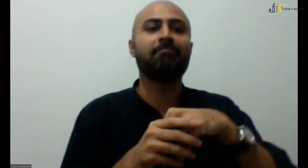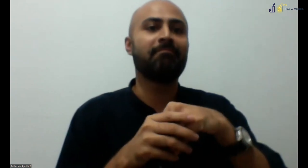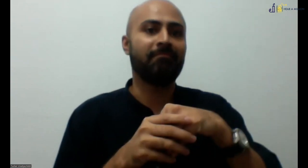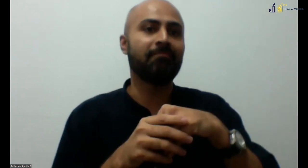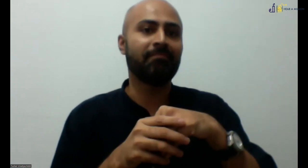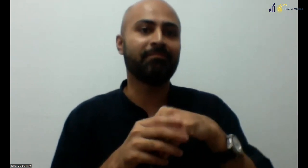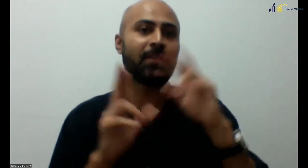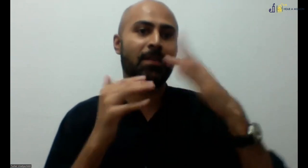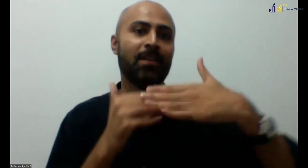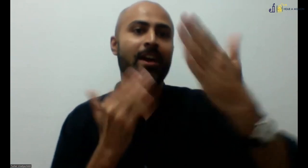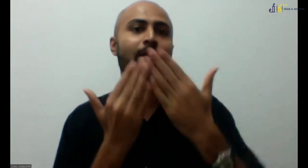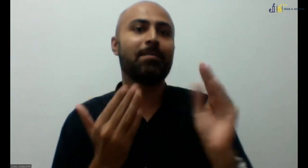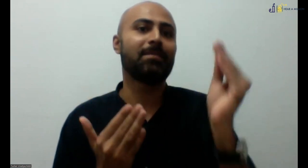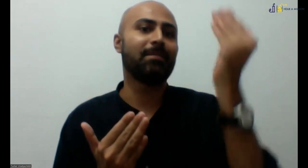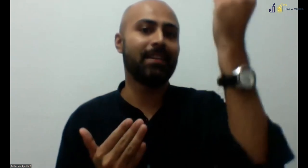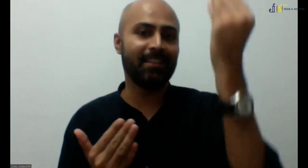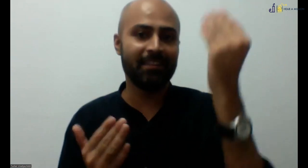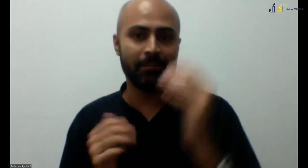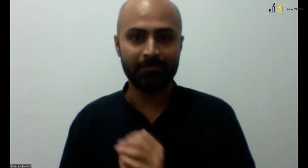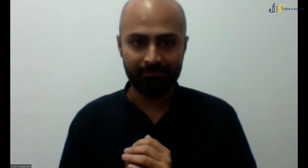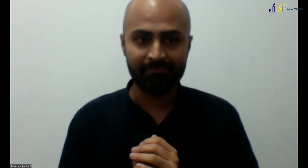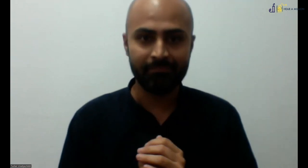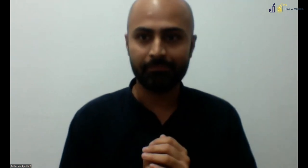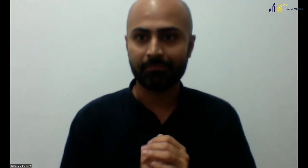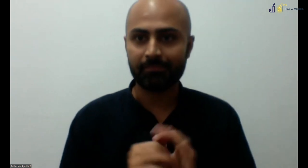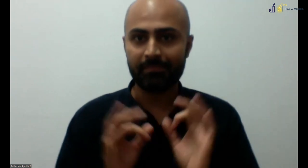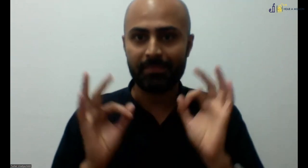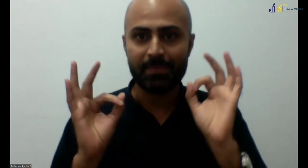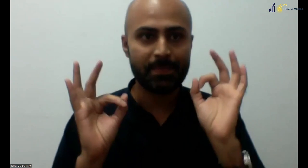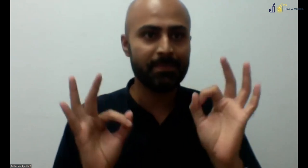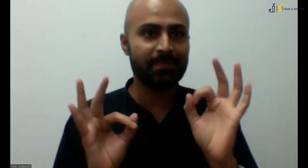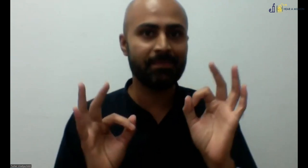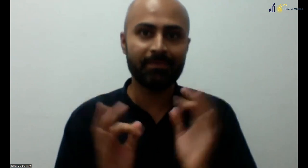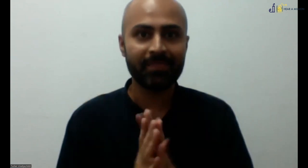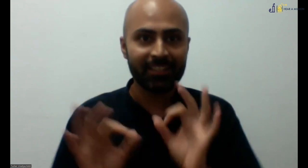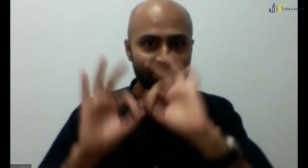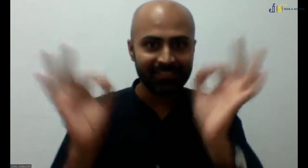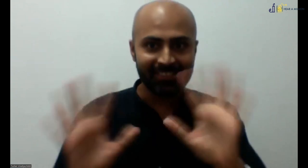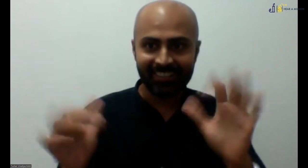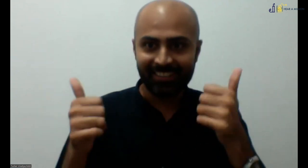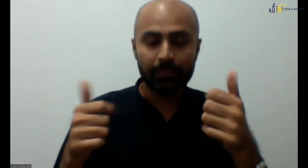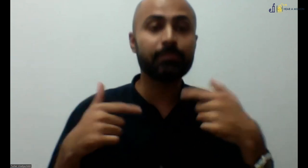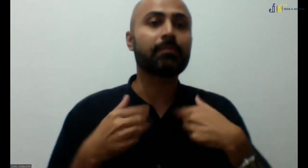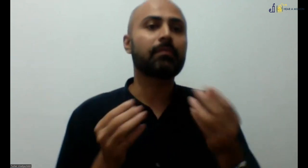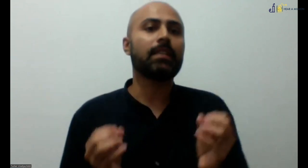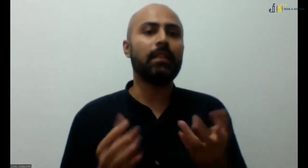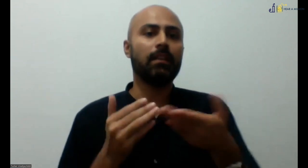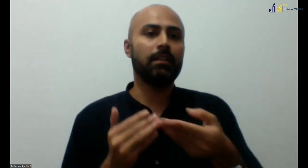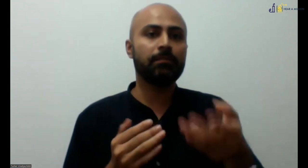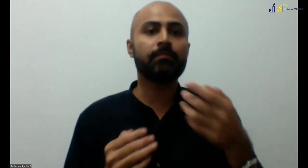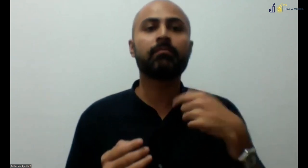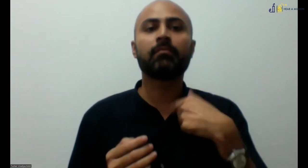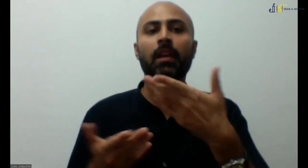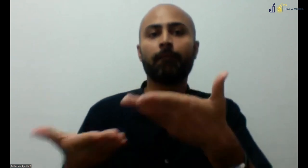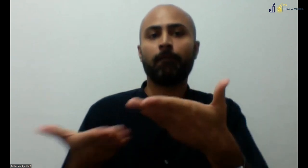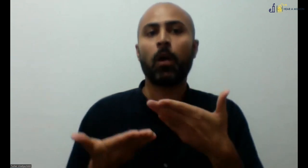We also have, you know, hopefully more and more hearing people who are ISL interpreters, as well as teachers who support